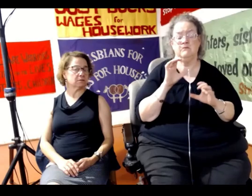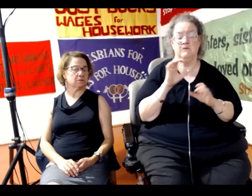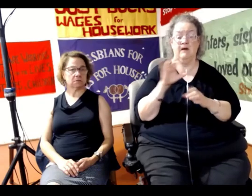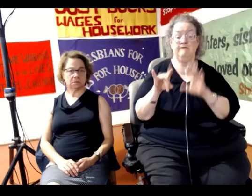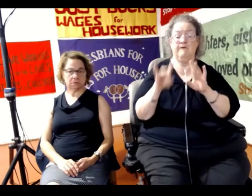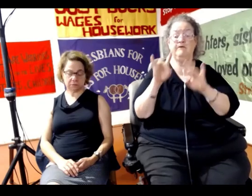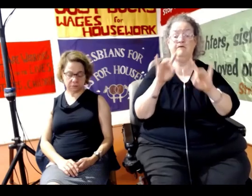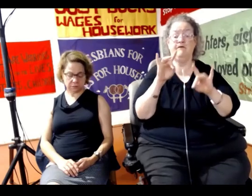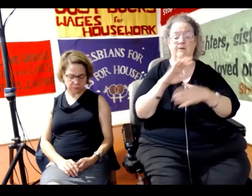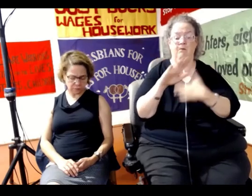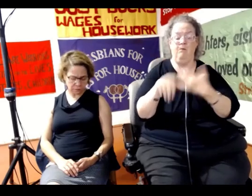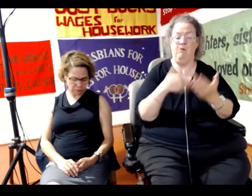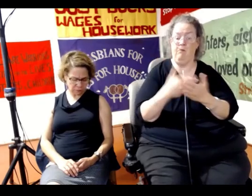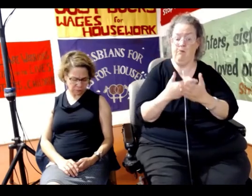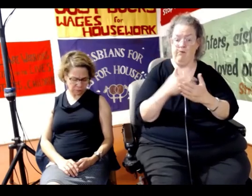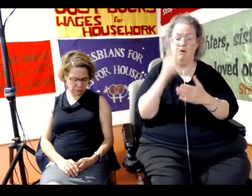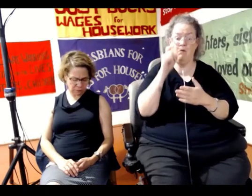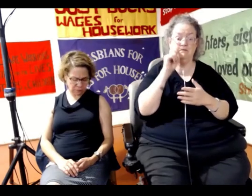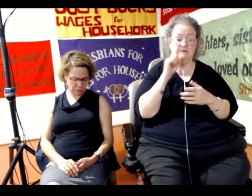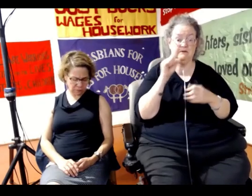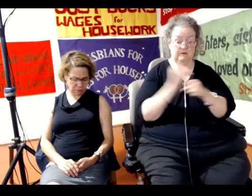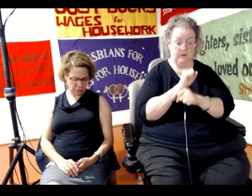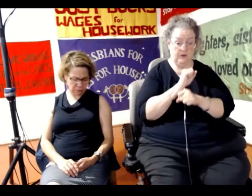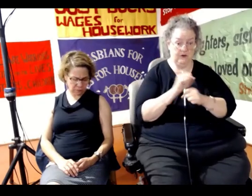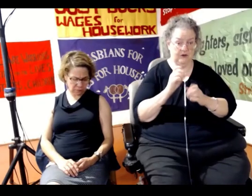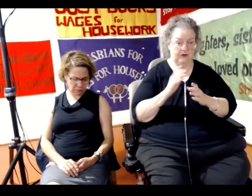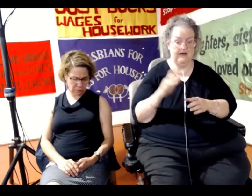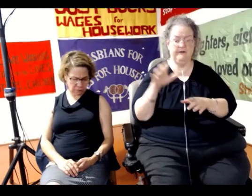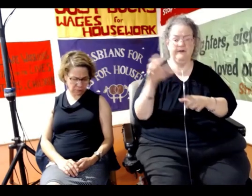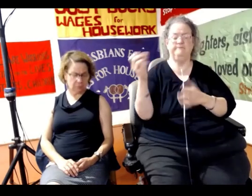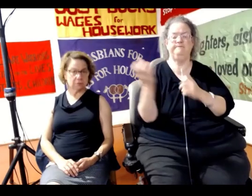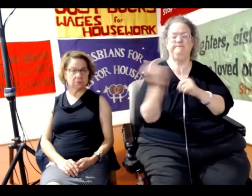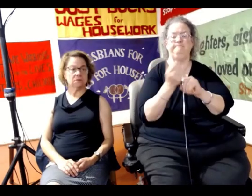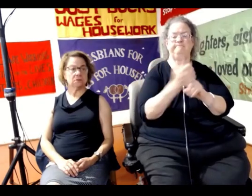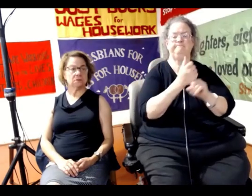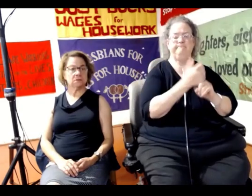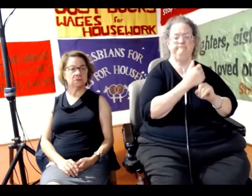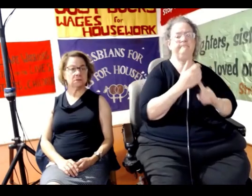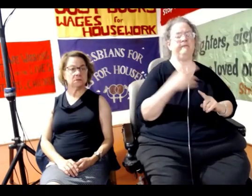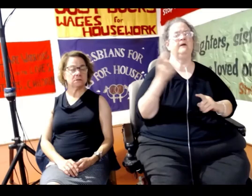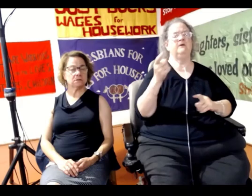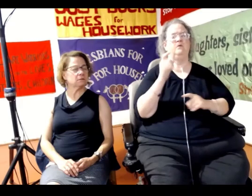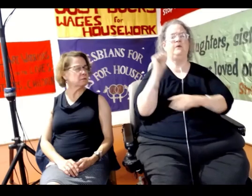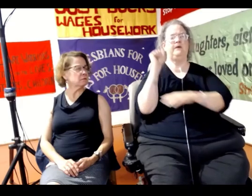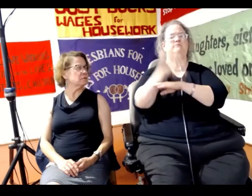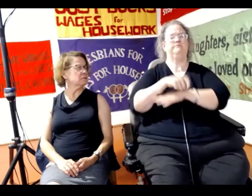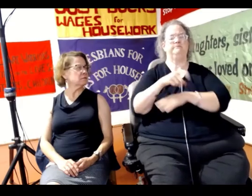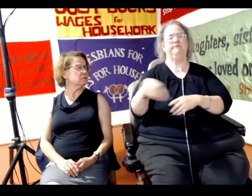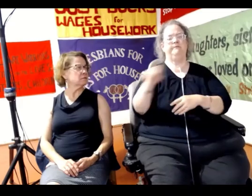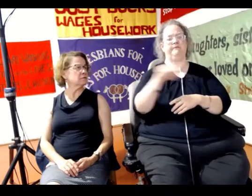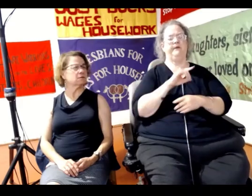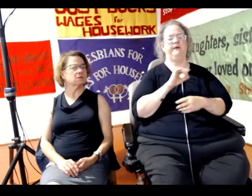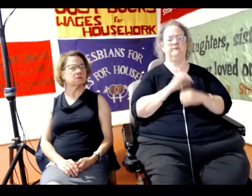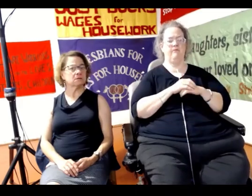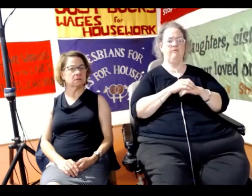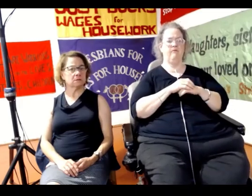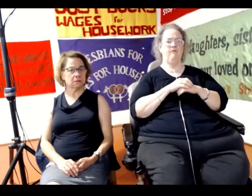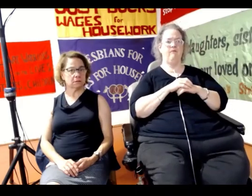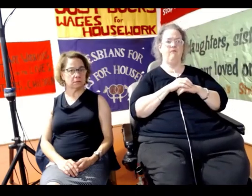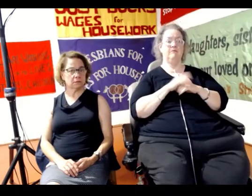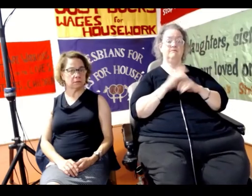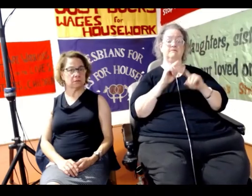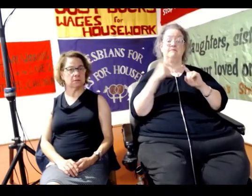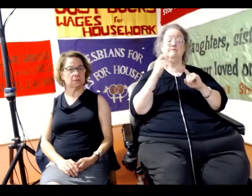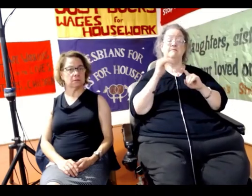workers working there, and we defeated that against the council. The public, and increasingly